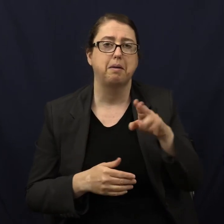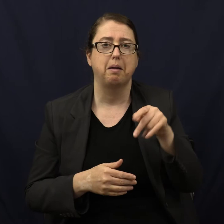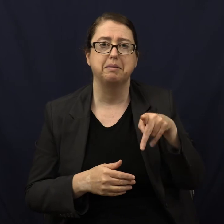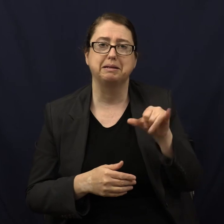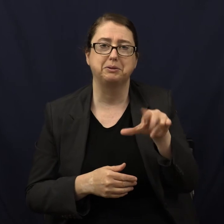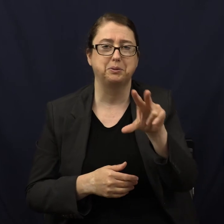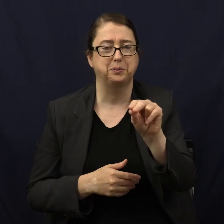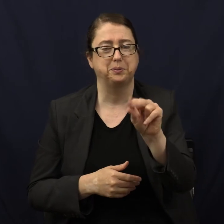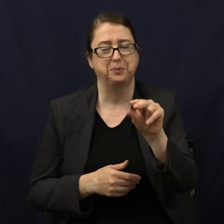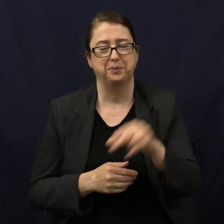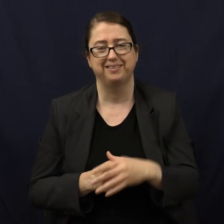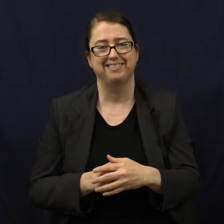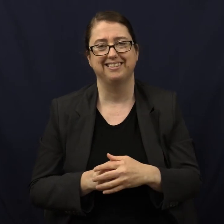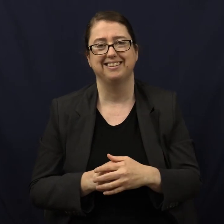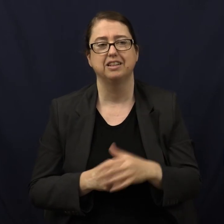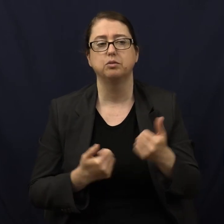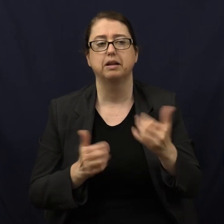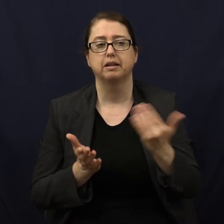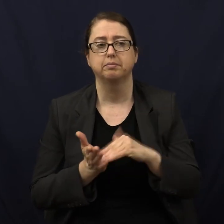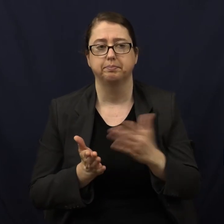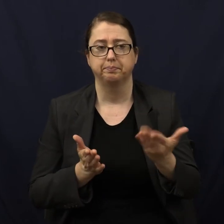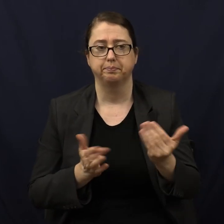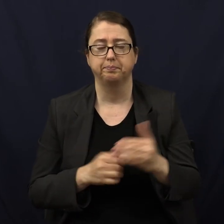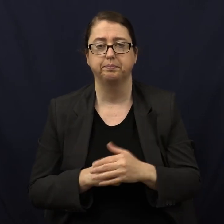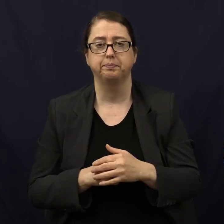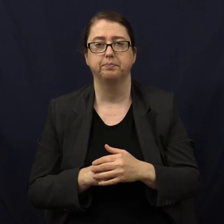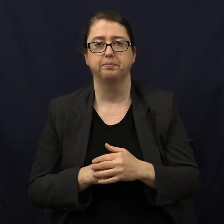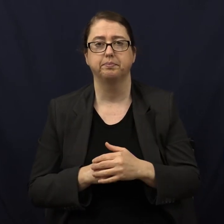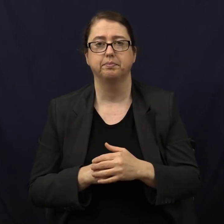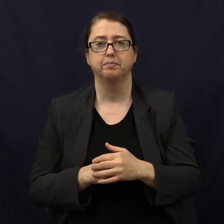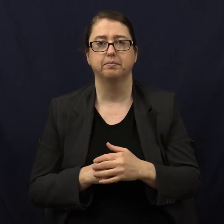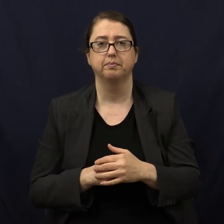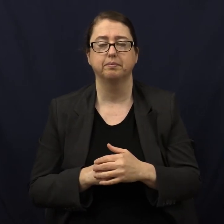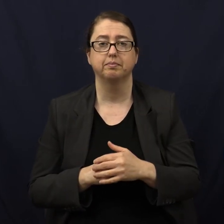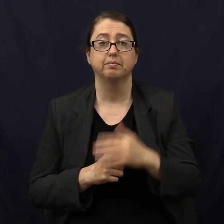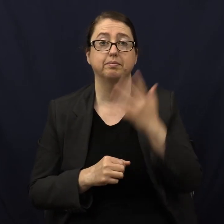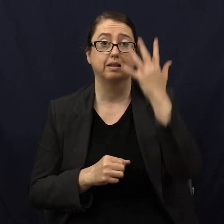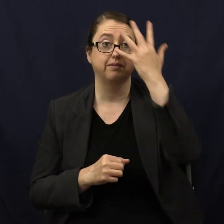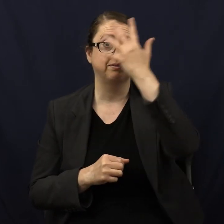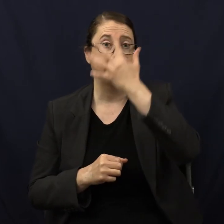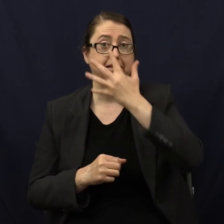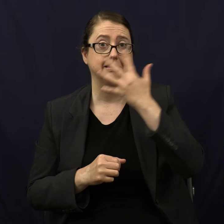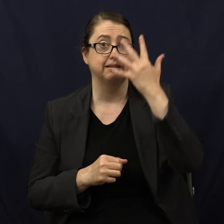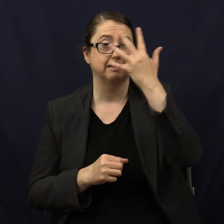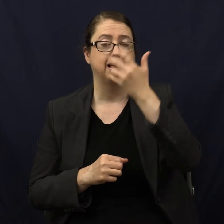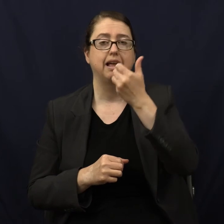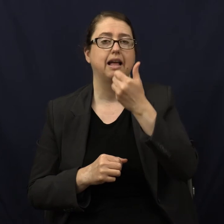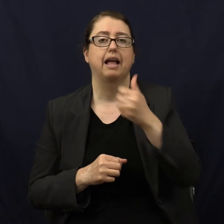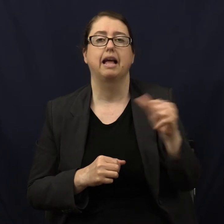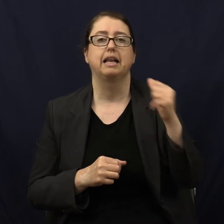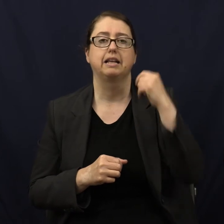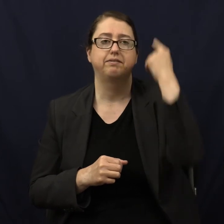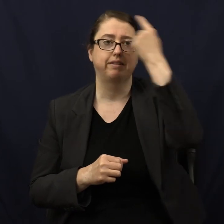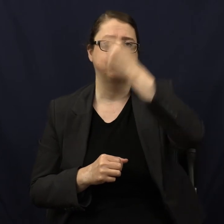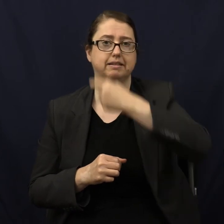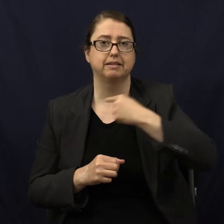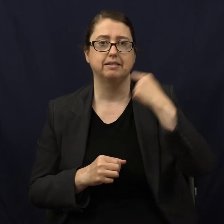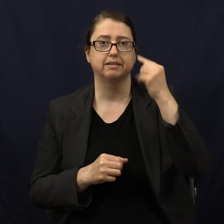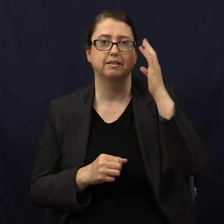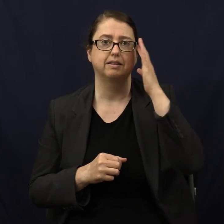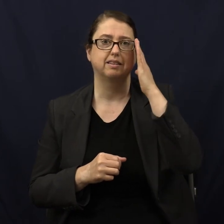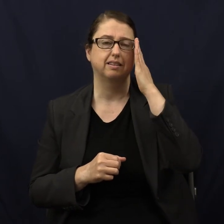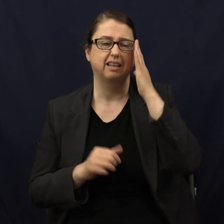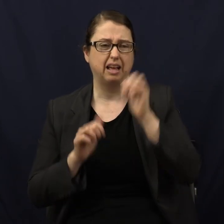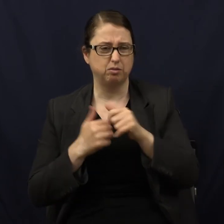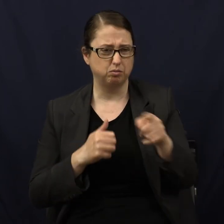Puppy. No. Try again. It's a face. It's any face, actually. It's a face. That's